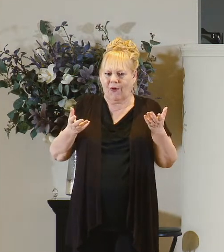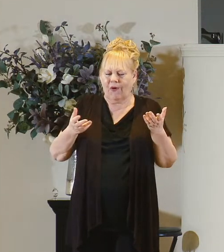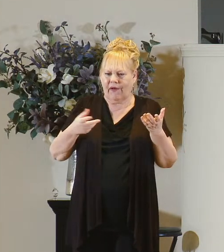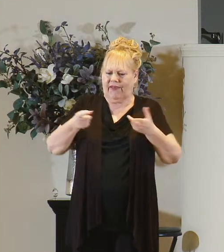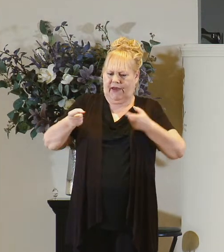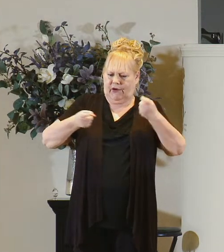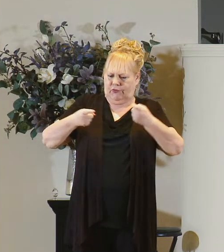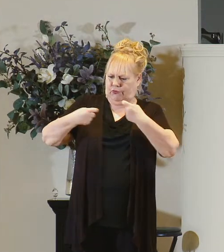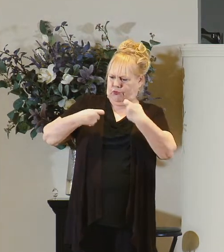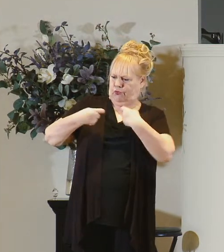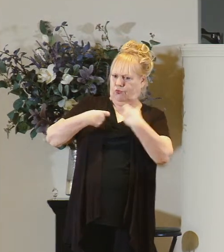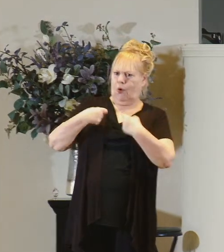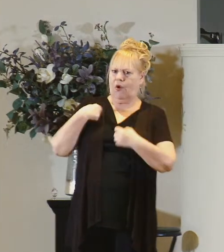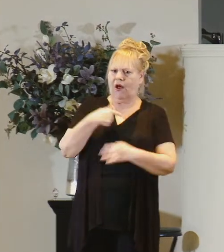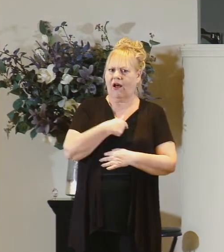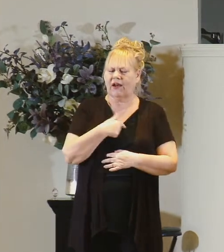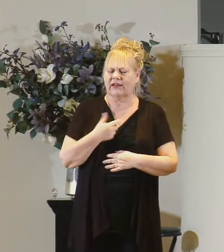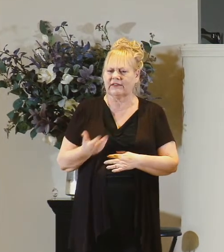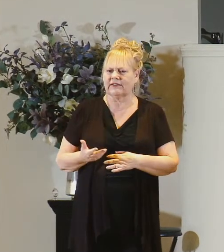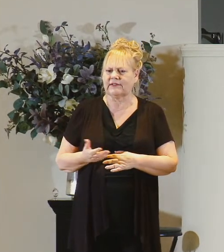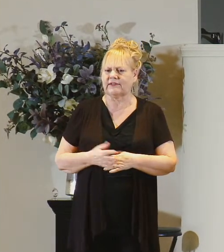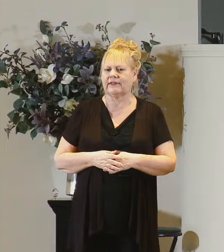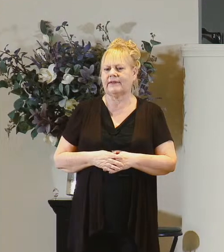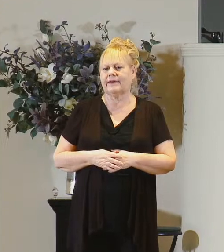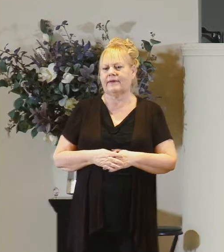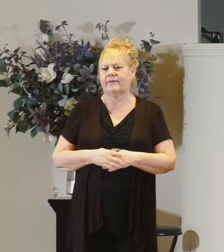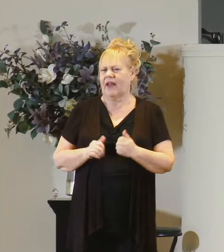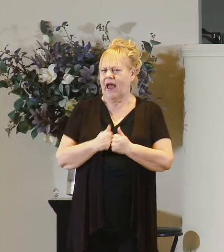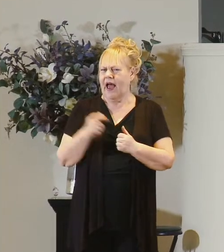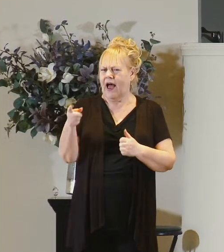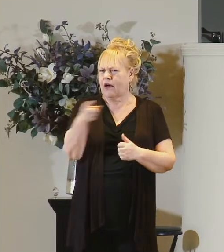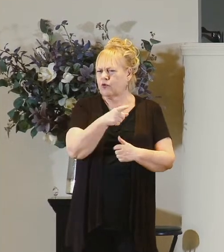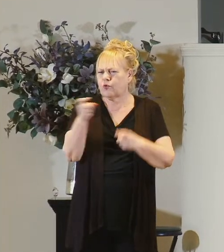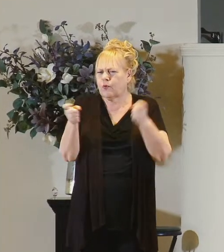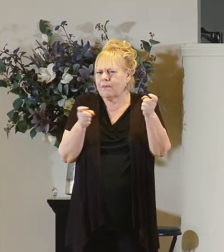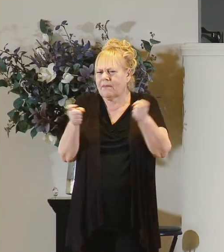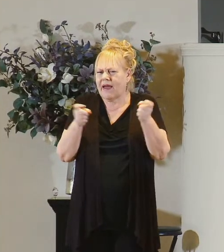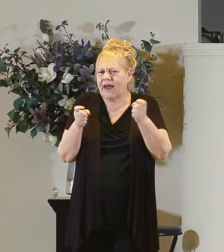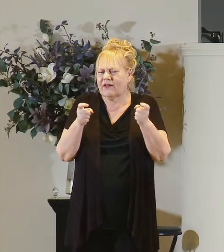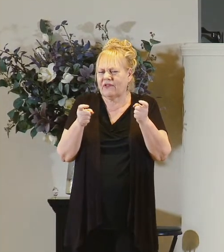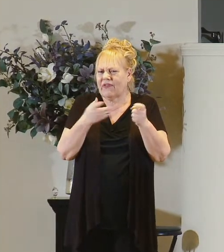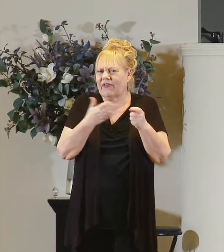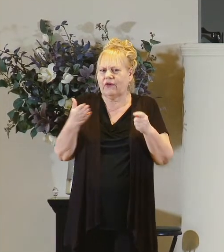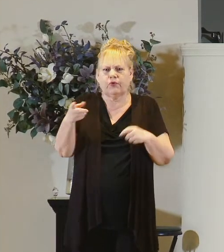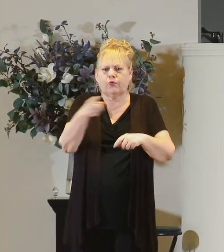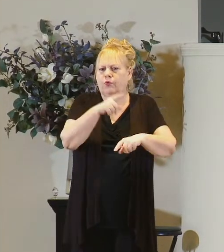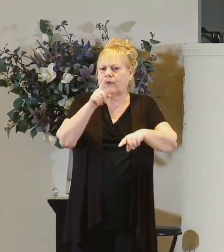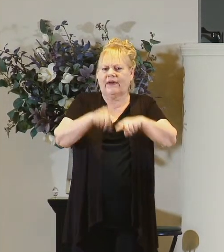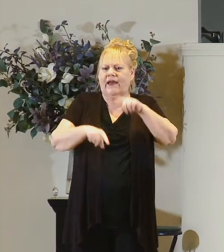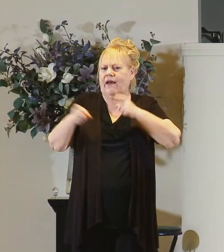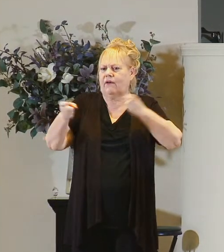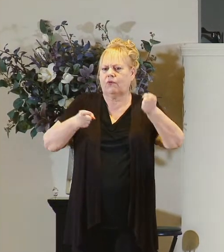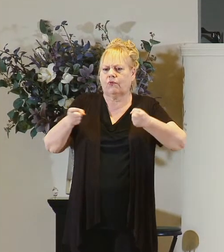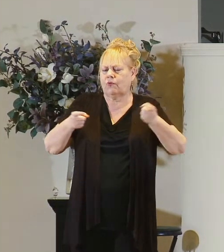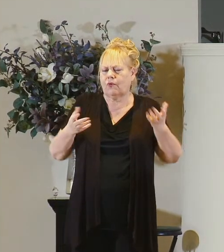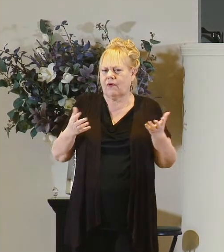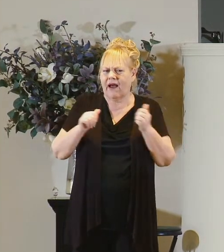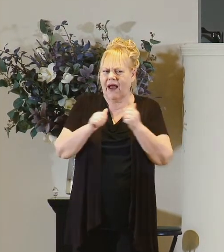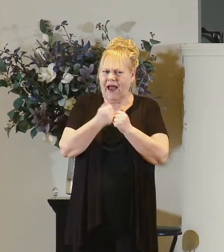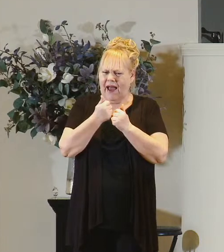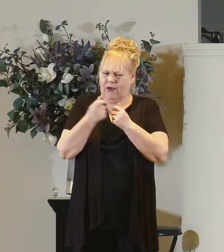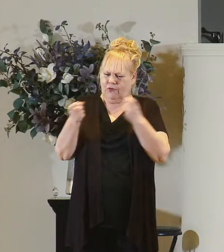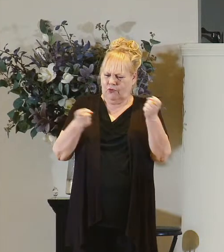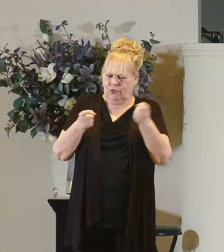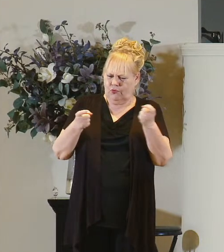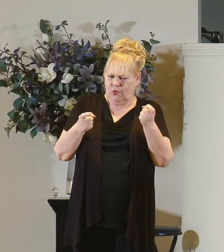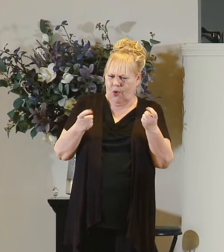are controlling us how do you manage the unmanageable how do you control